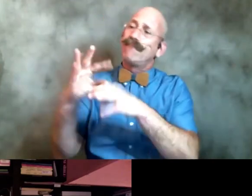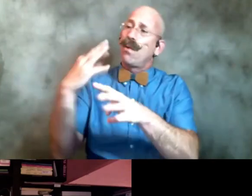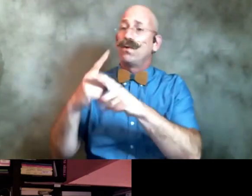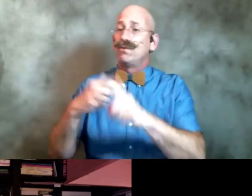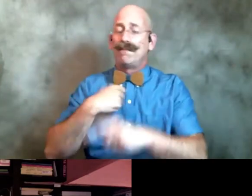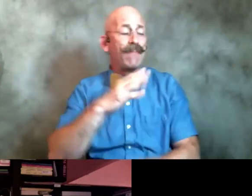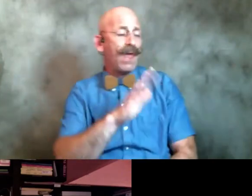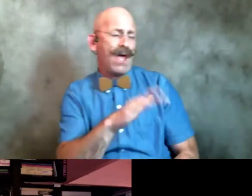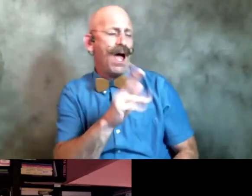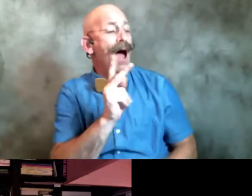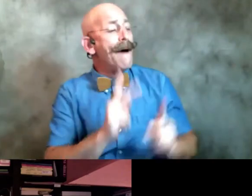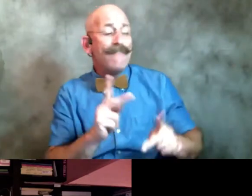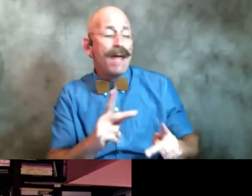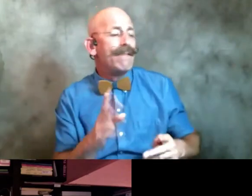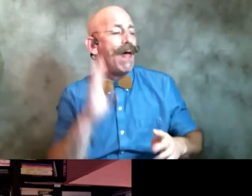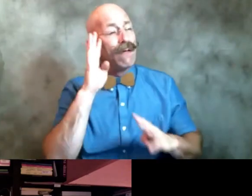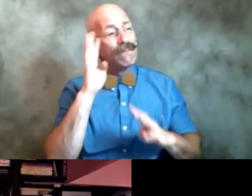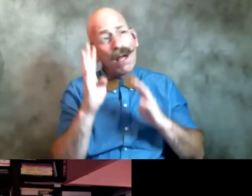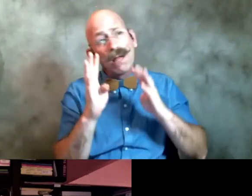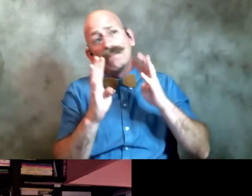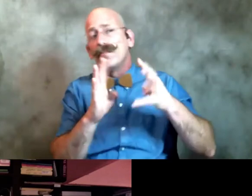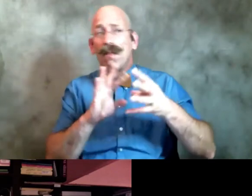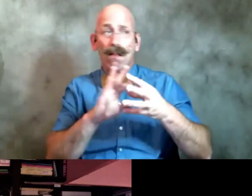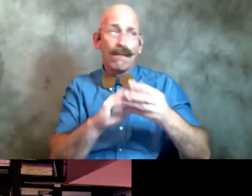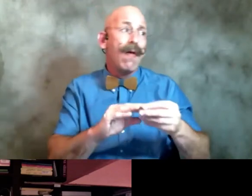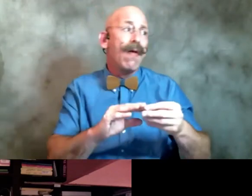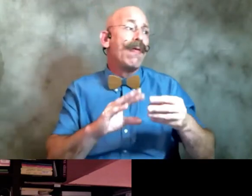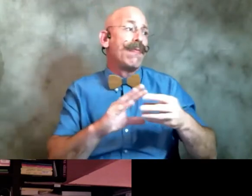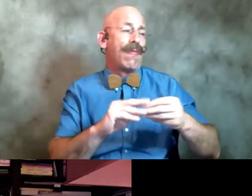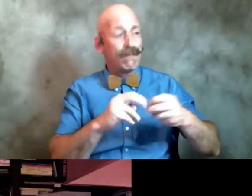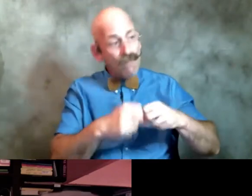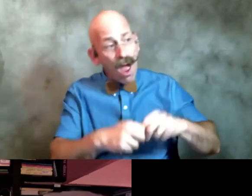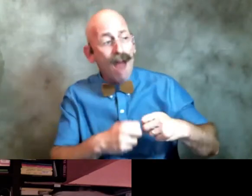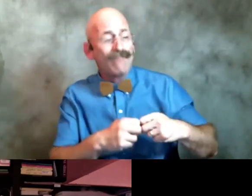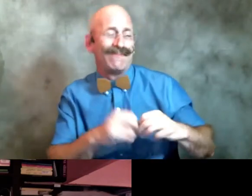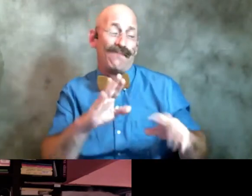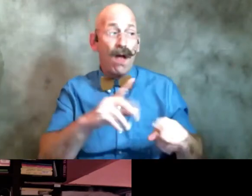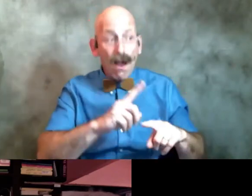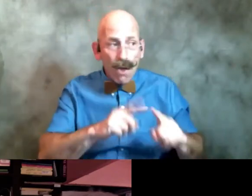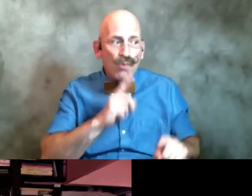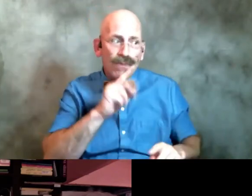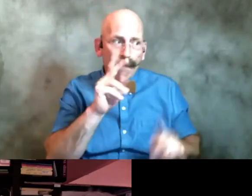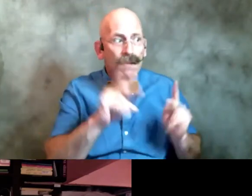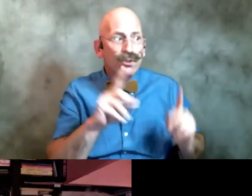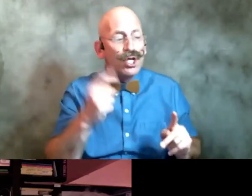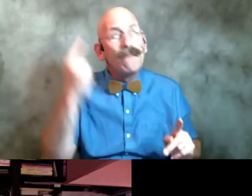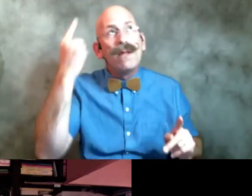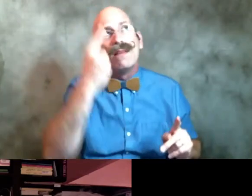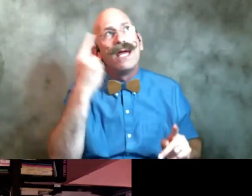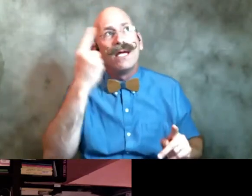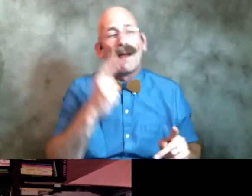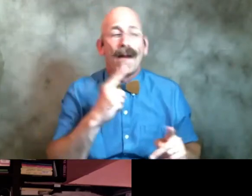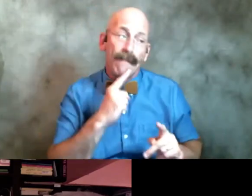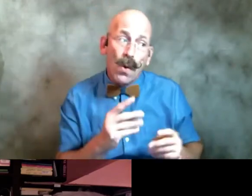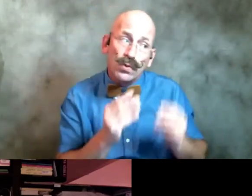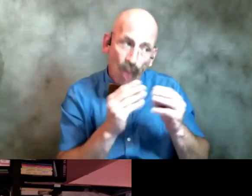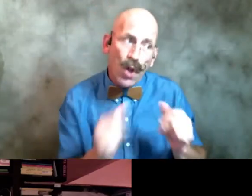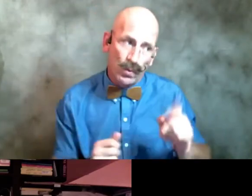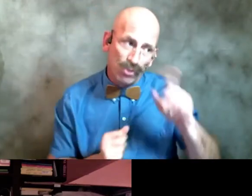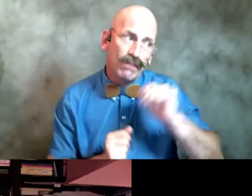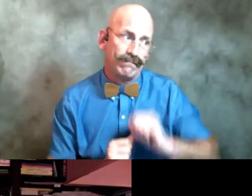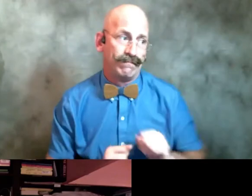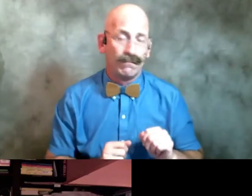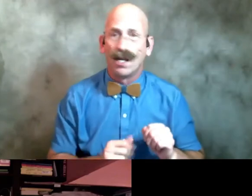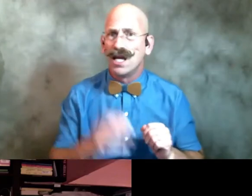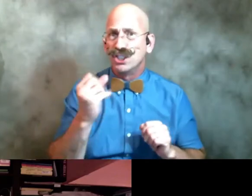keep on pondering upon the problem she said when they should be pondering upon the solution she